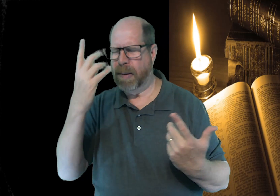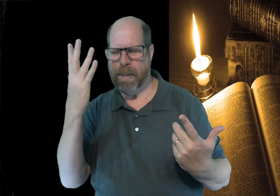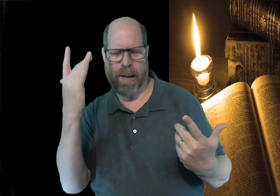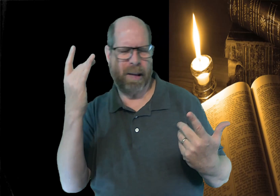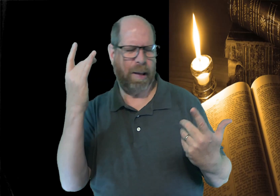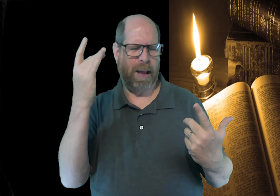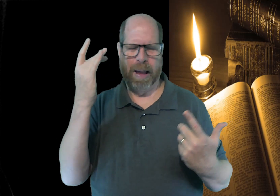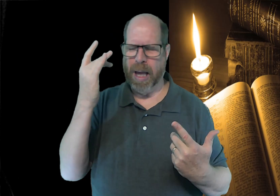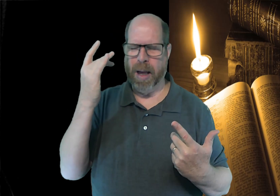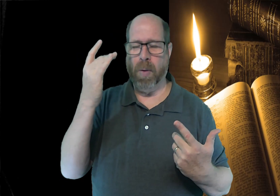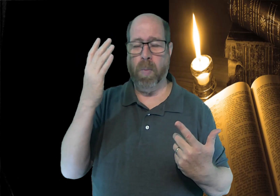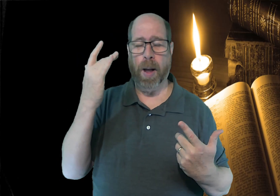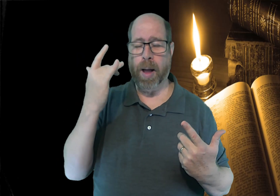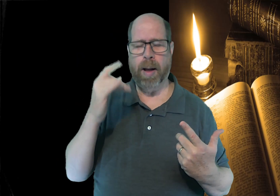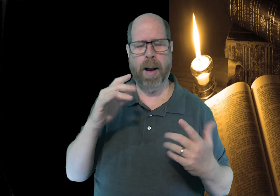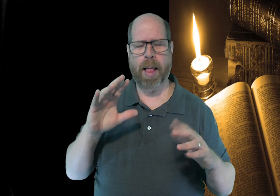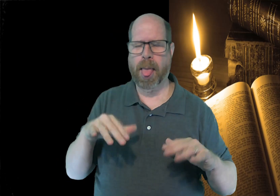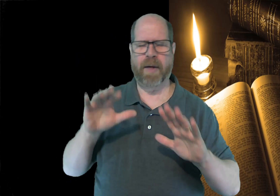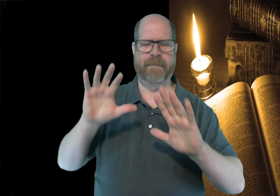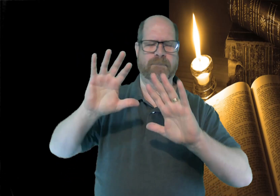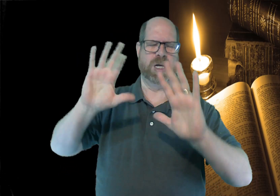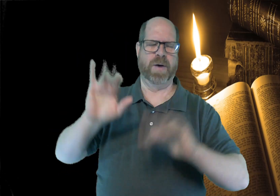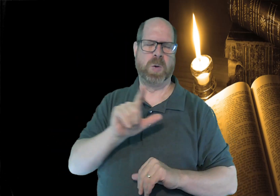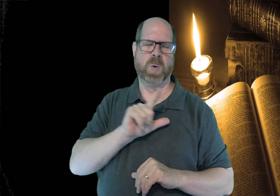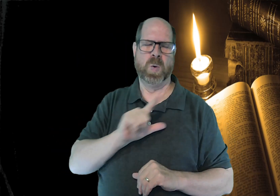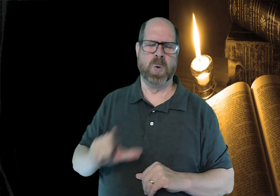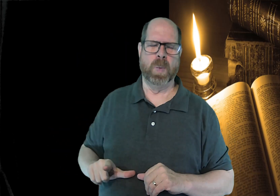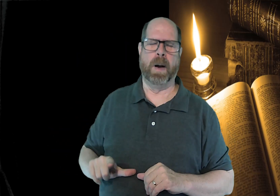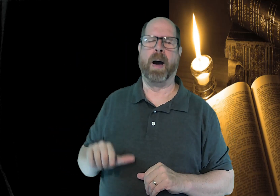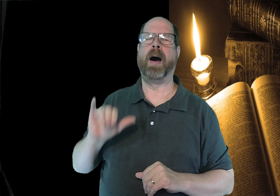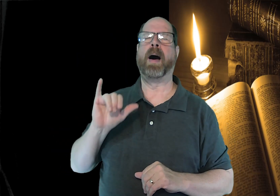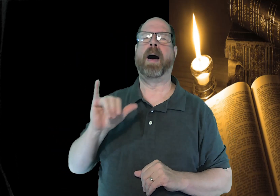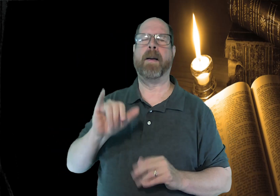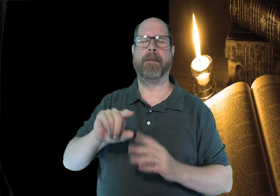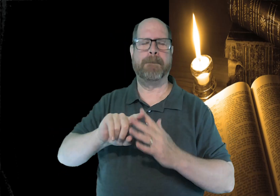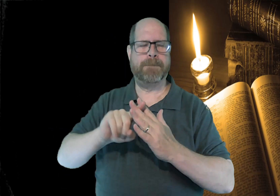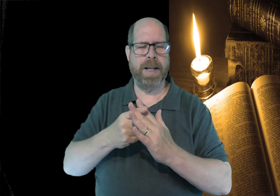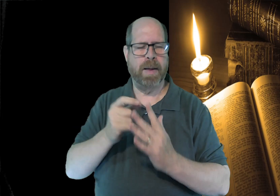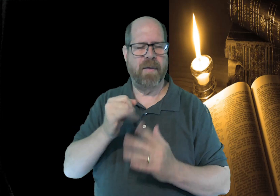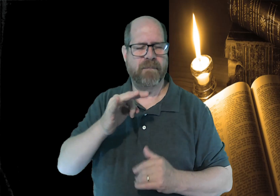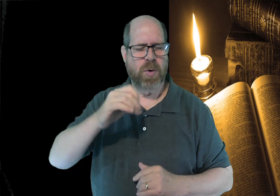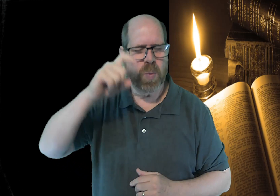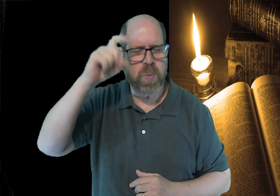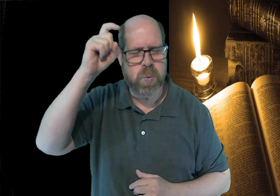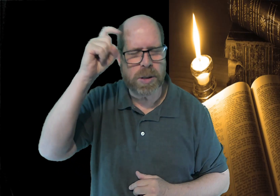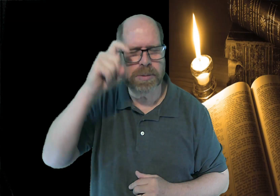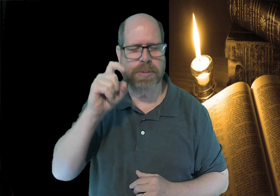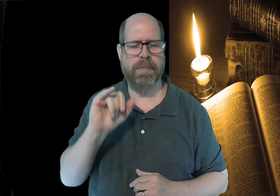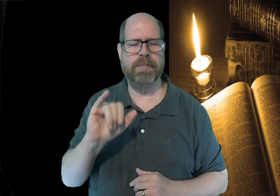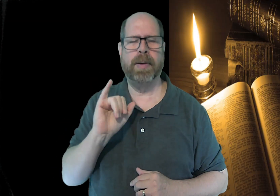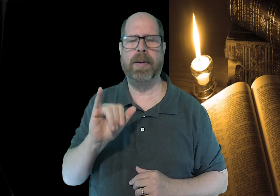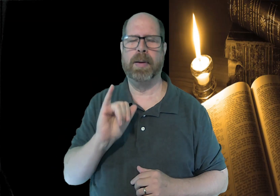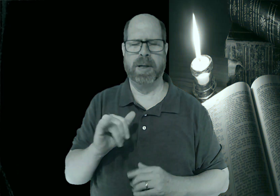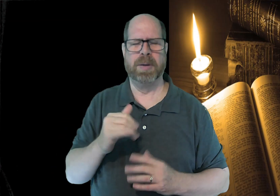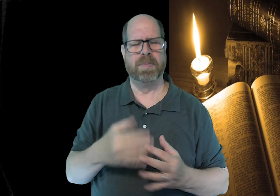We want to understand. And sometimes we don't. But Lord, we need to fear you so that we have wisdom.